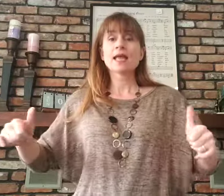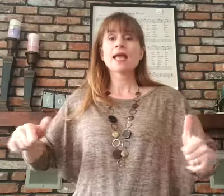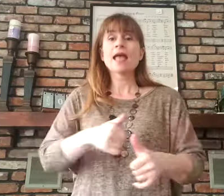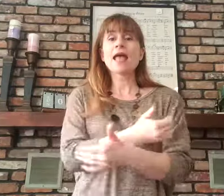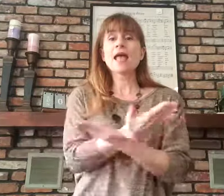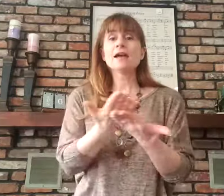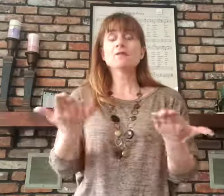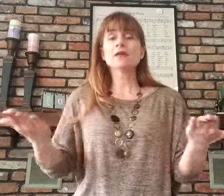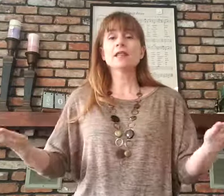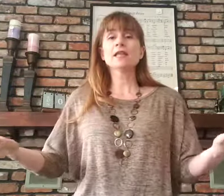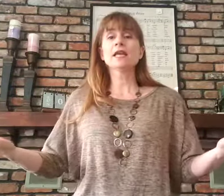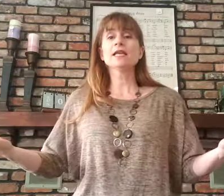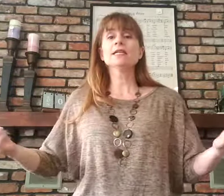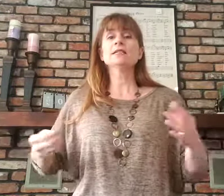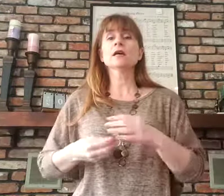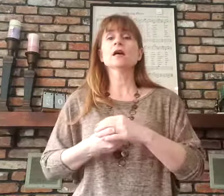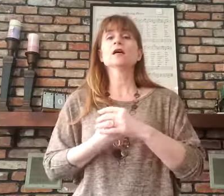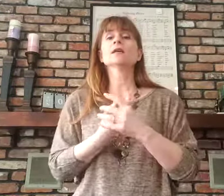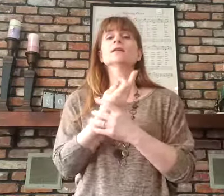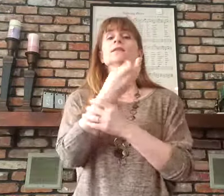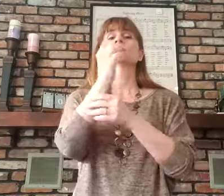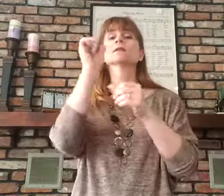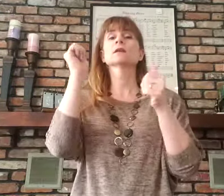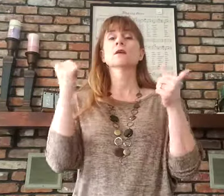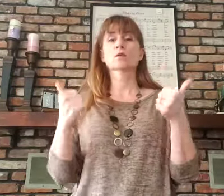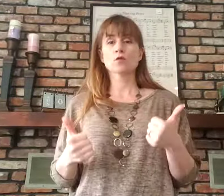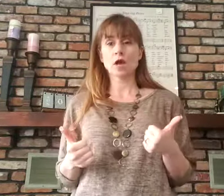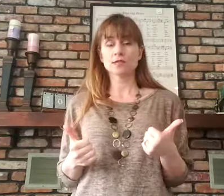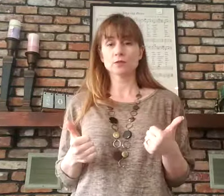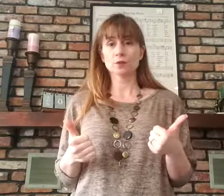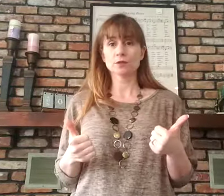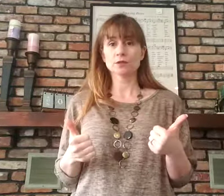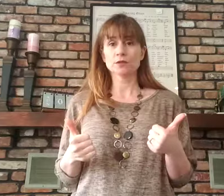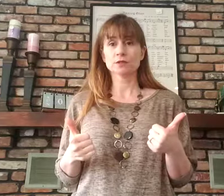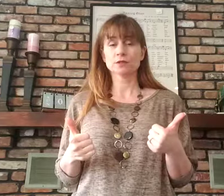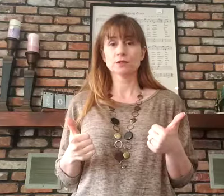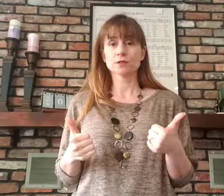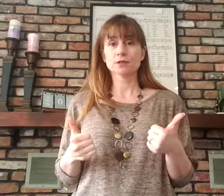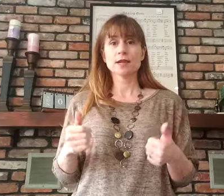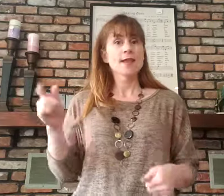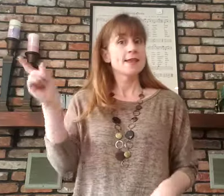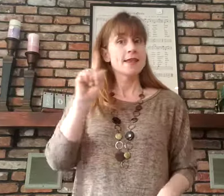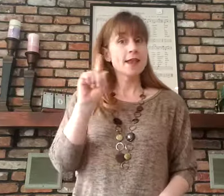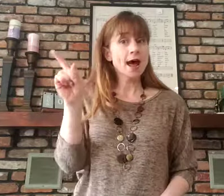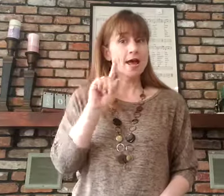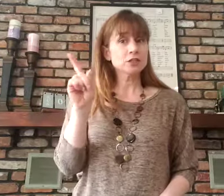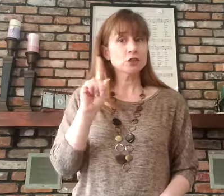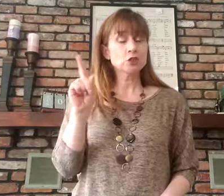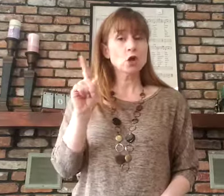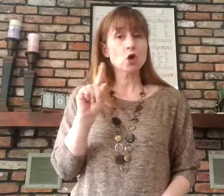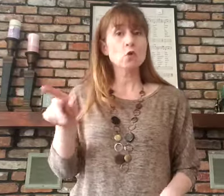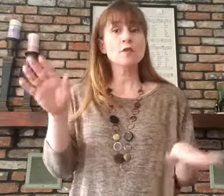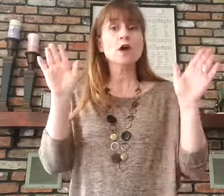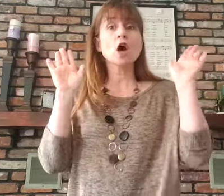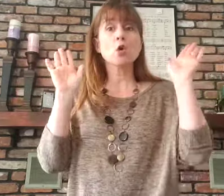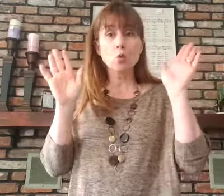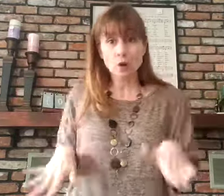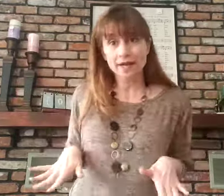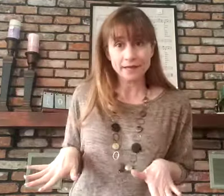Everything he does prospers. Not so the wicked!